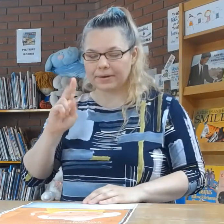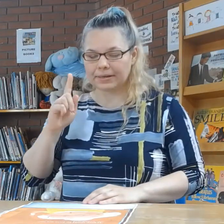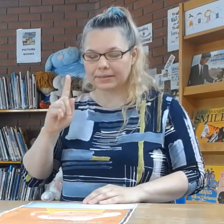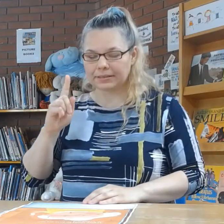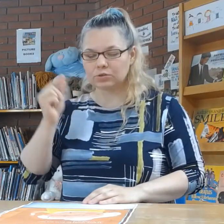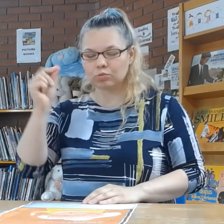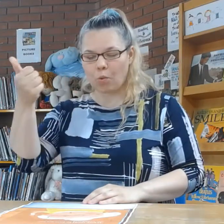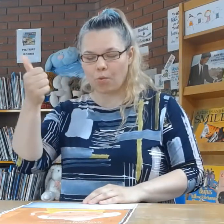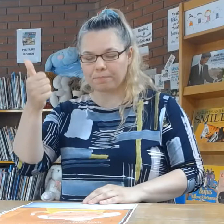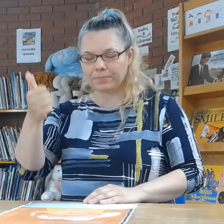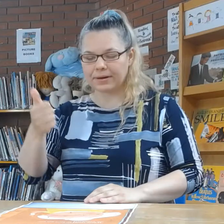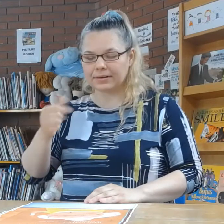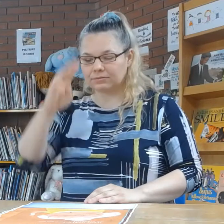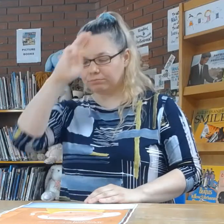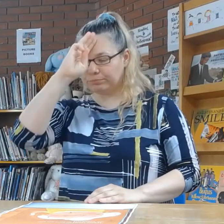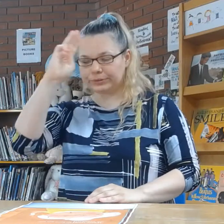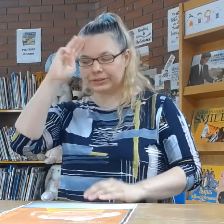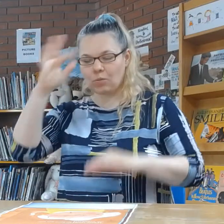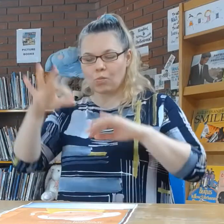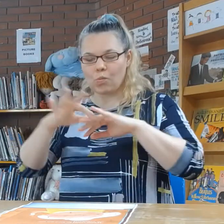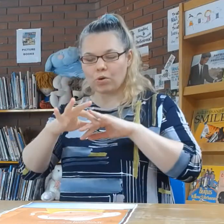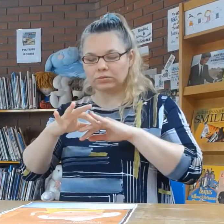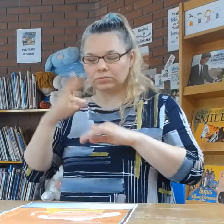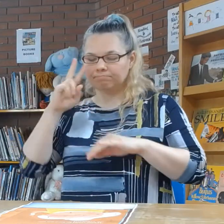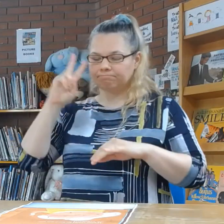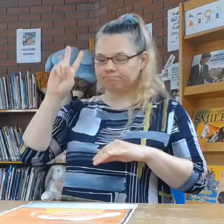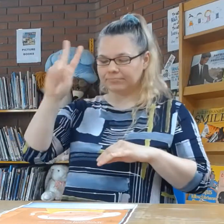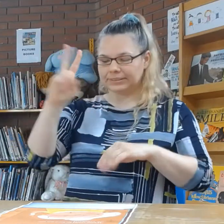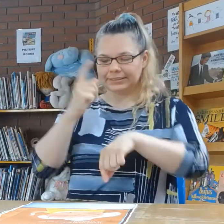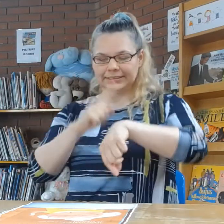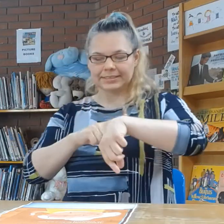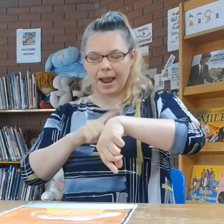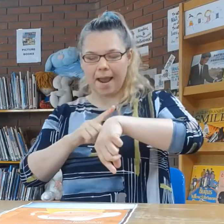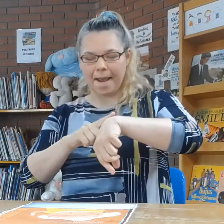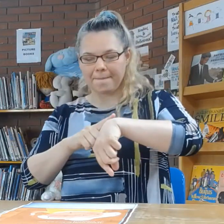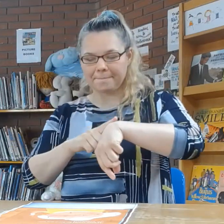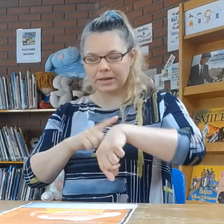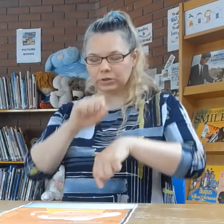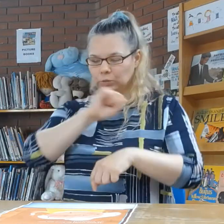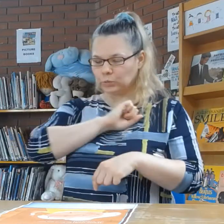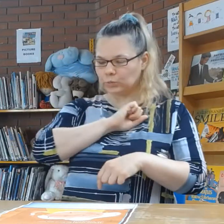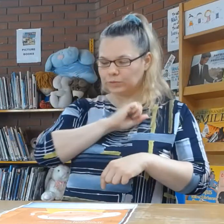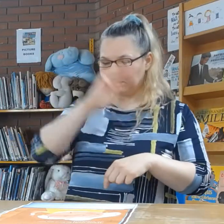Suddenly, the President's wife noticed the time.